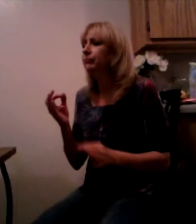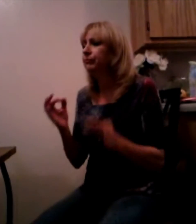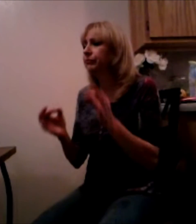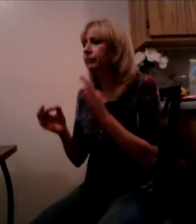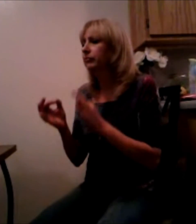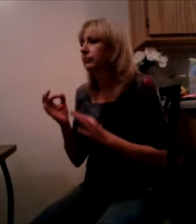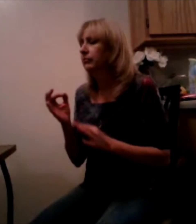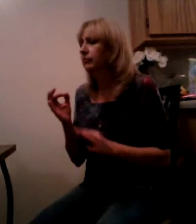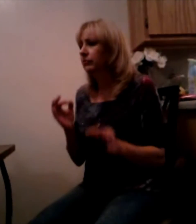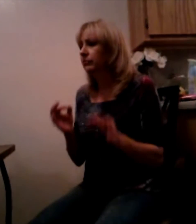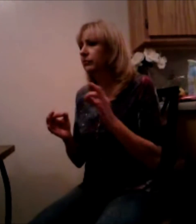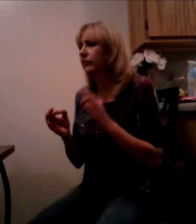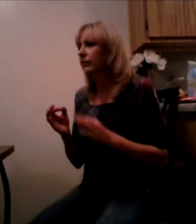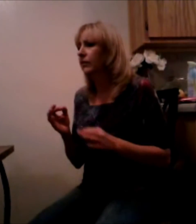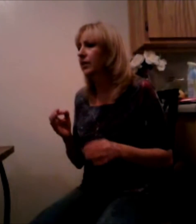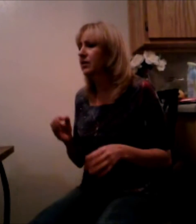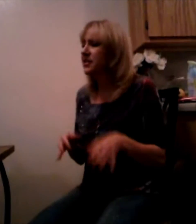Be a simple man